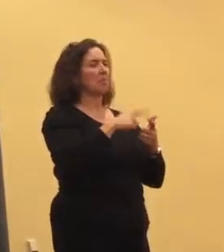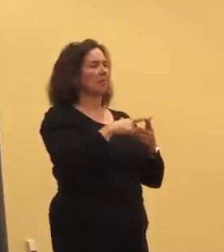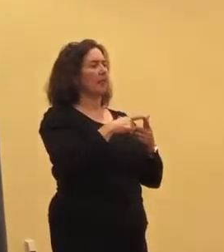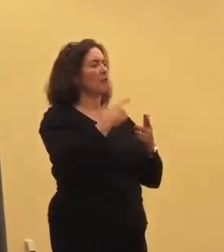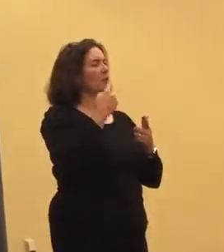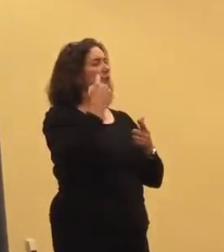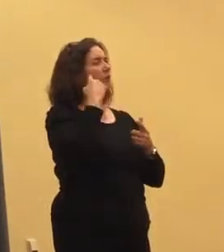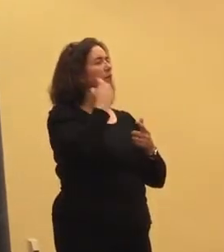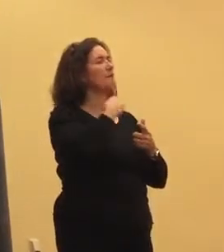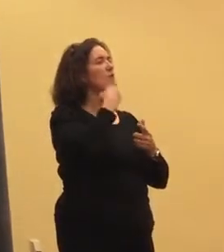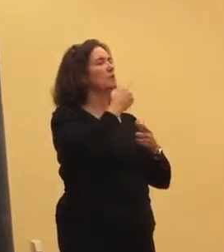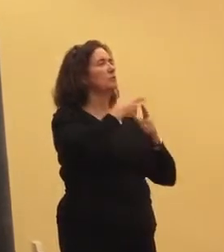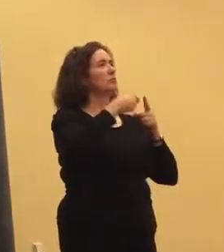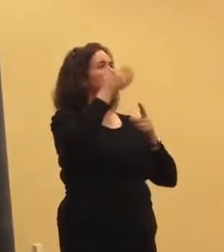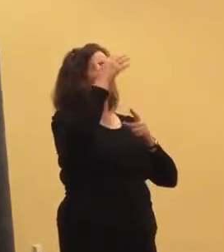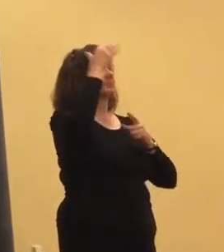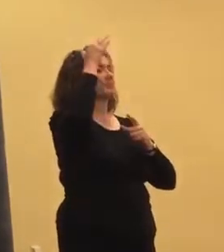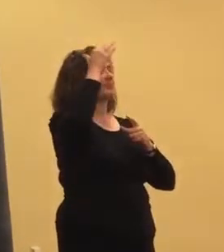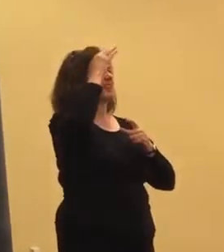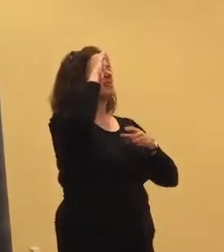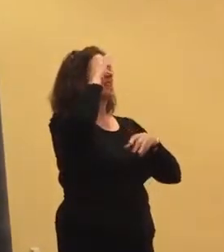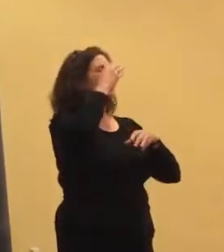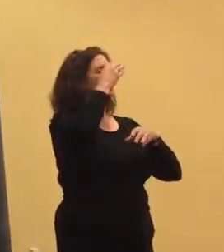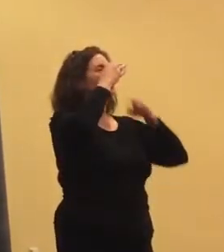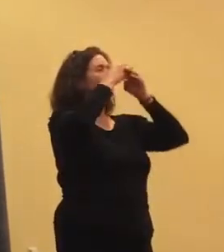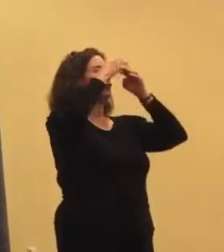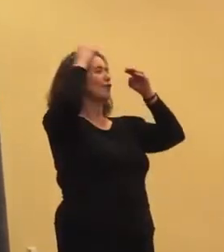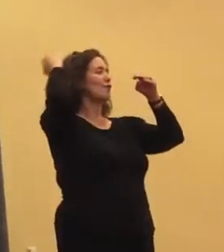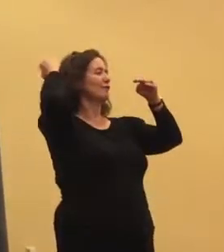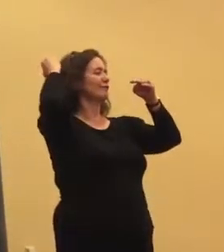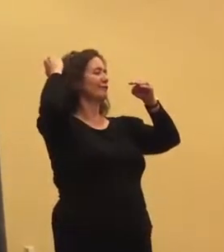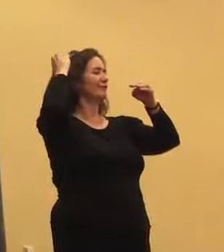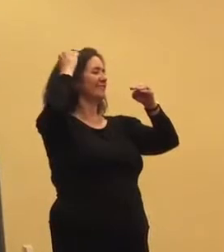from above. Our sunroof was open.